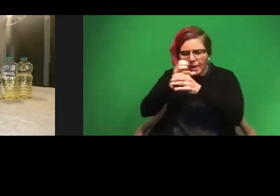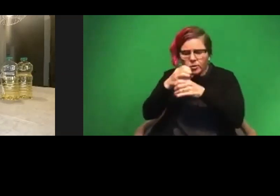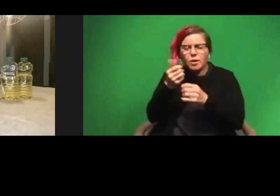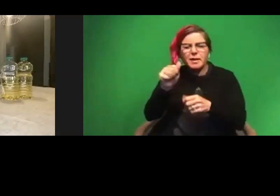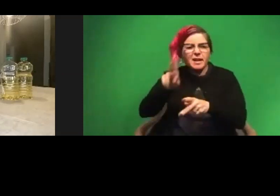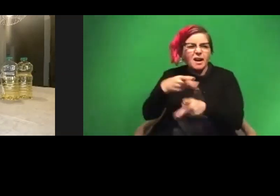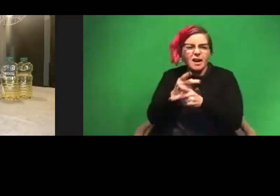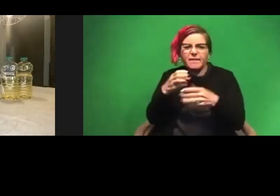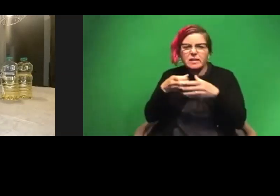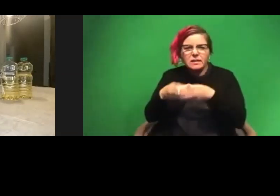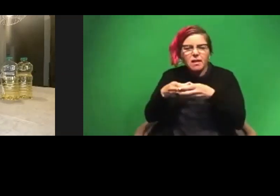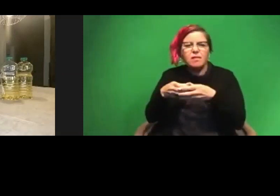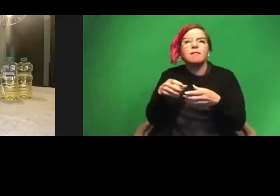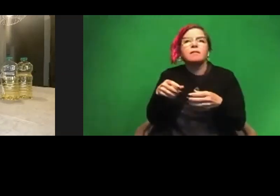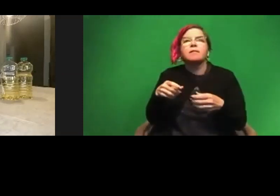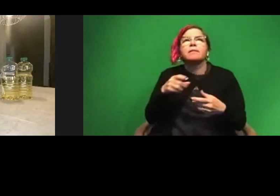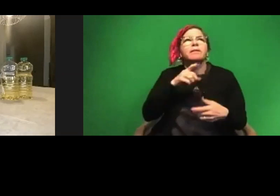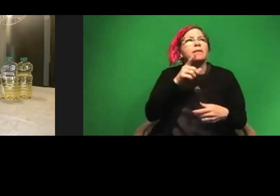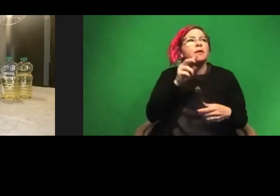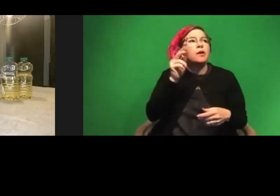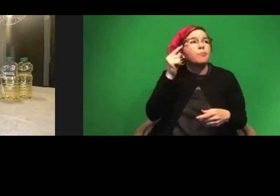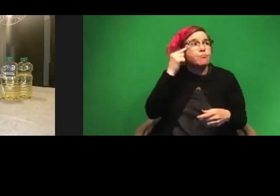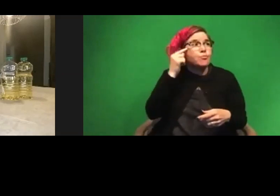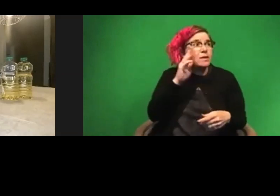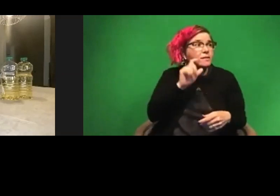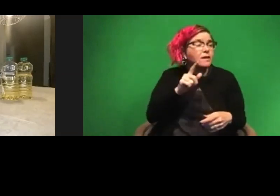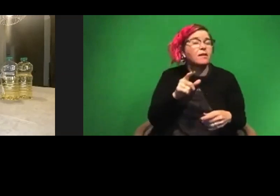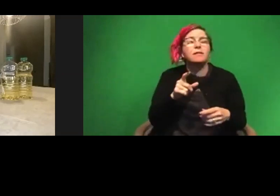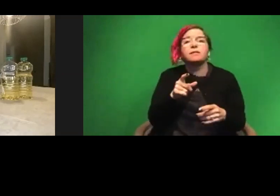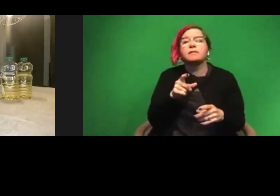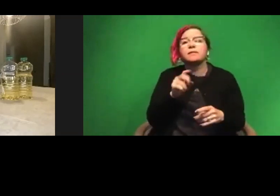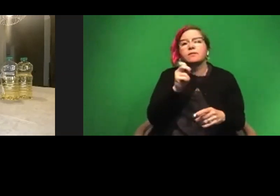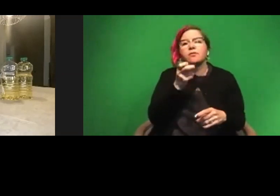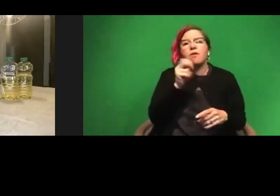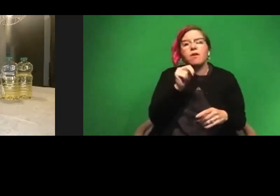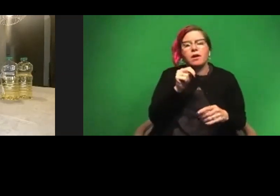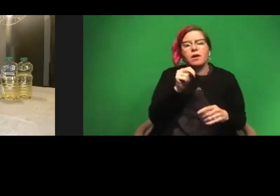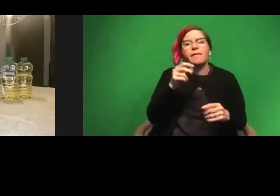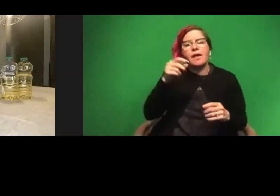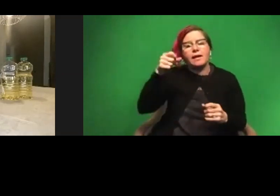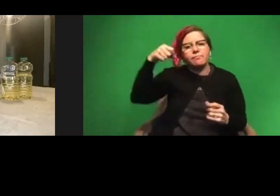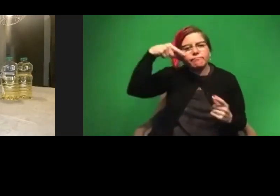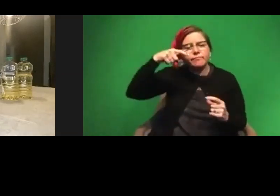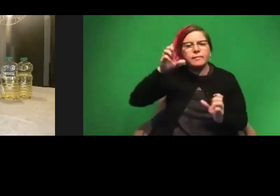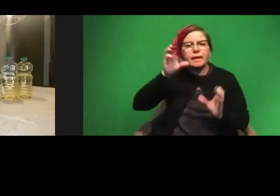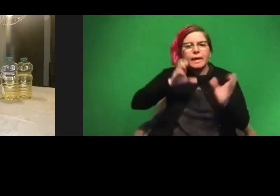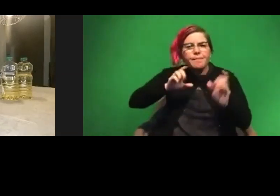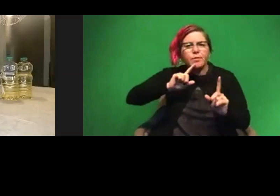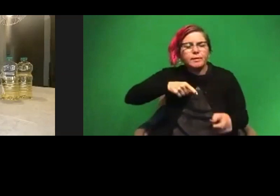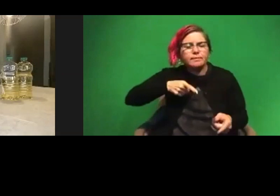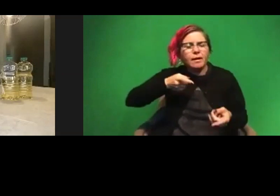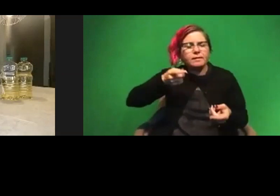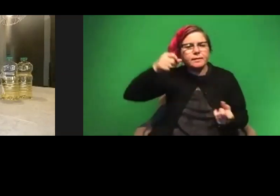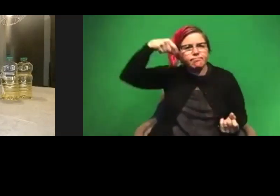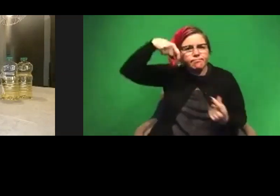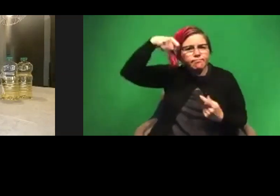cells. I've studied anything from neurons in the brain, which are the cells that send chemical responses. So if